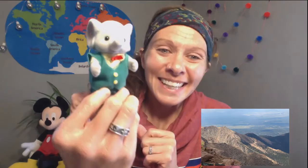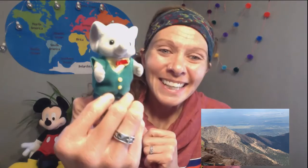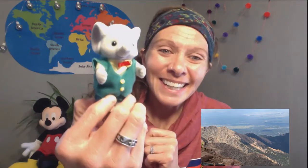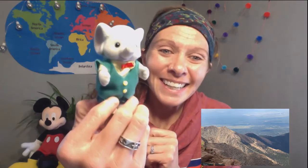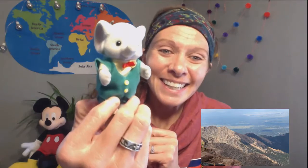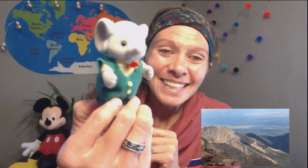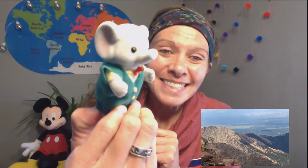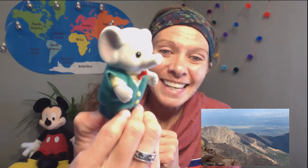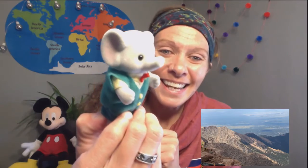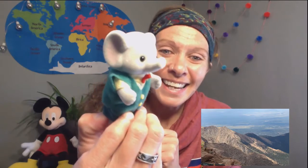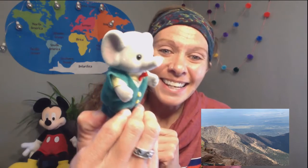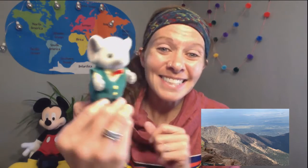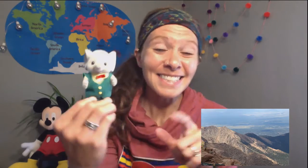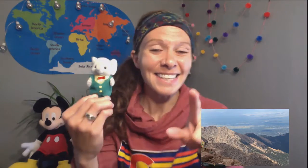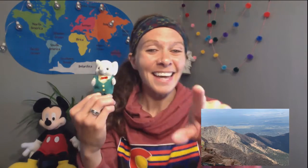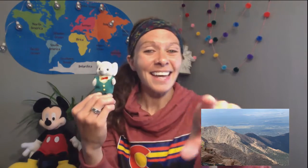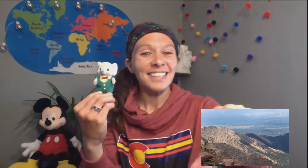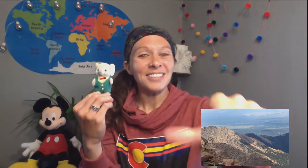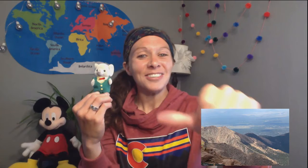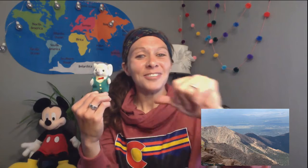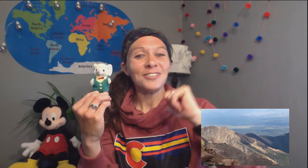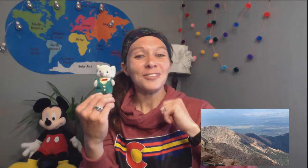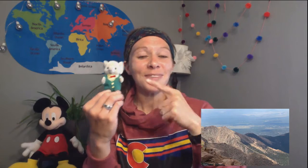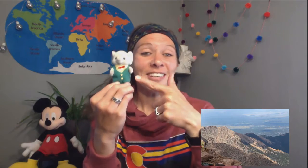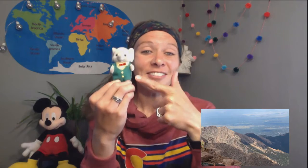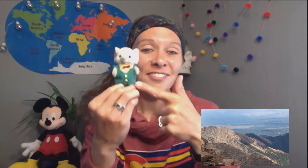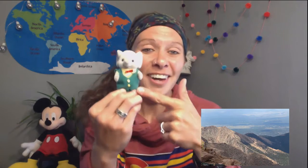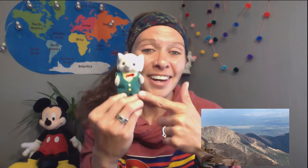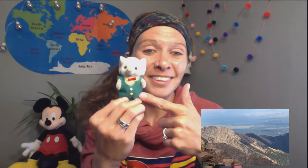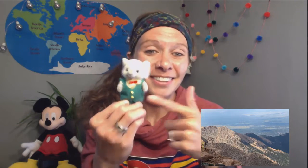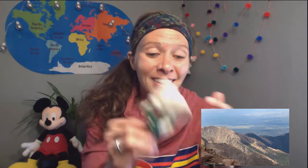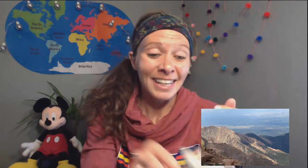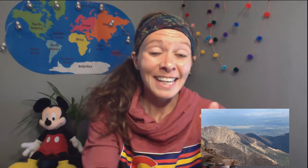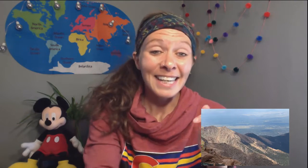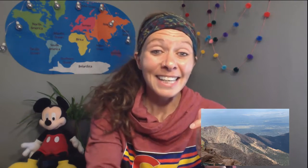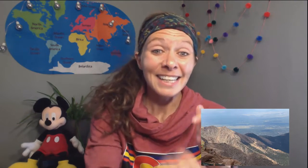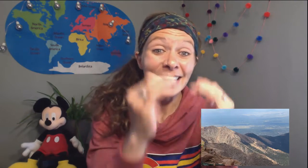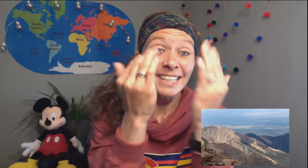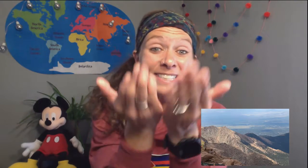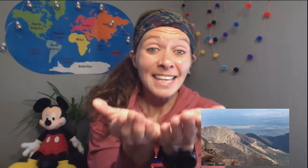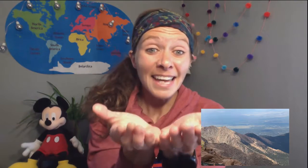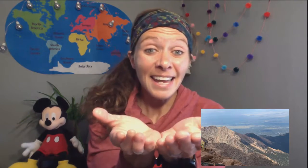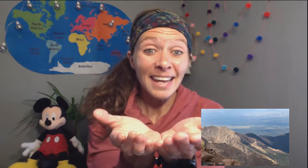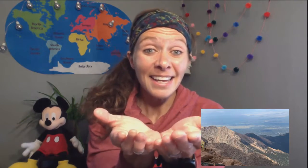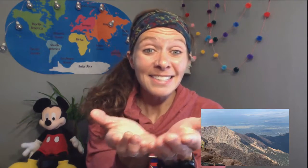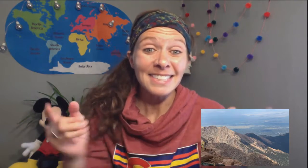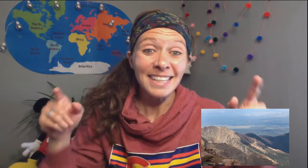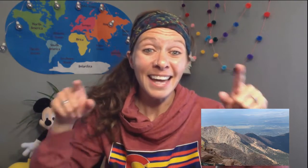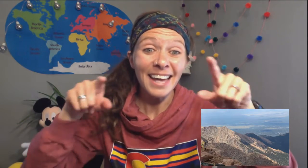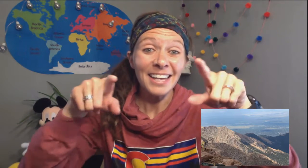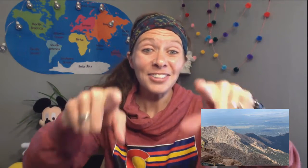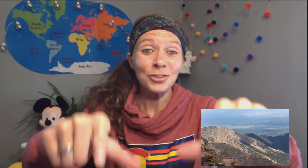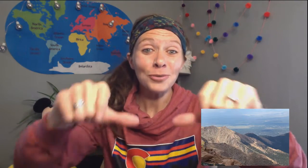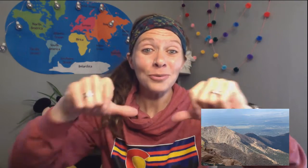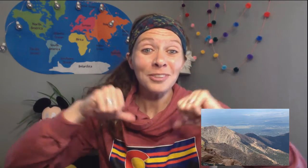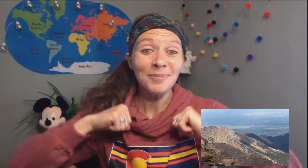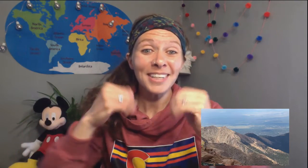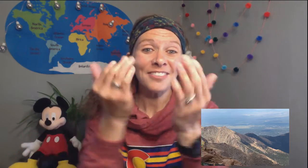In his hands, he's got you and me, Father. In his hands, he's got you and me,